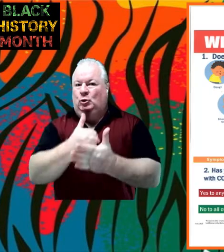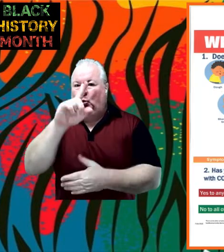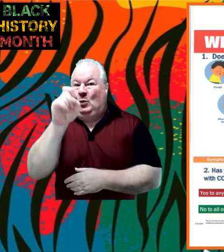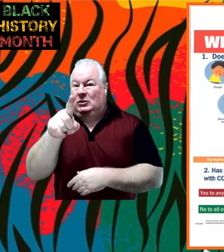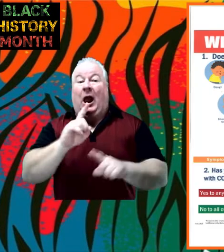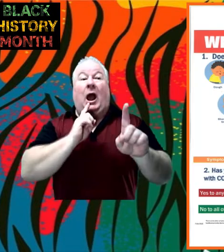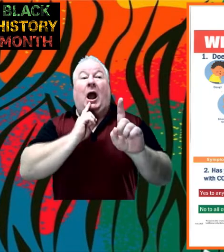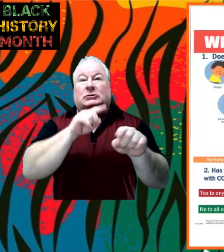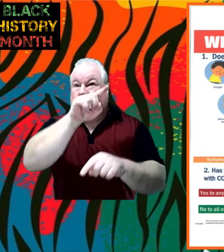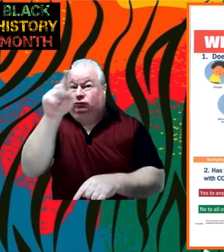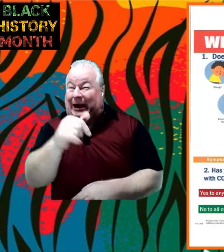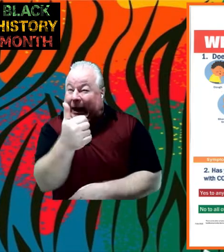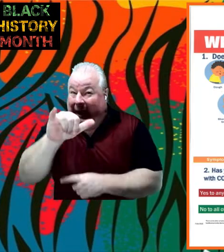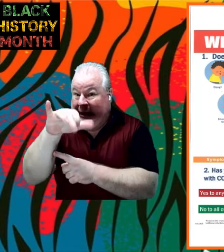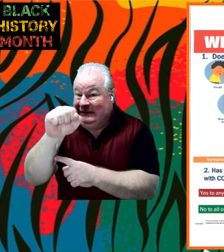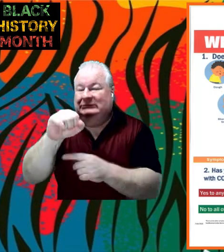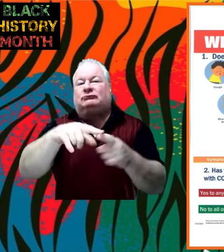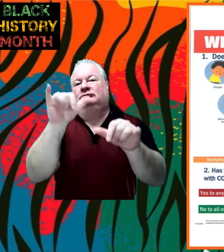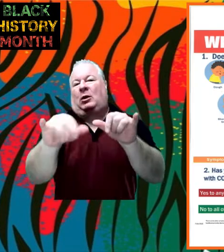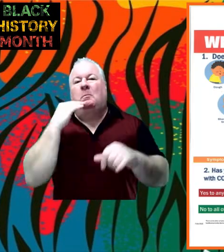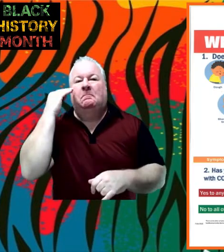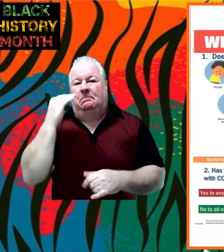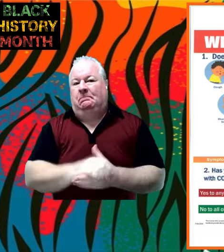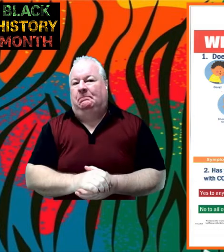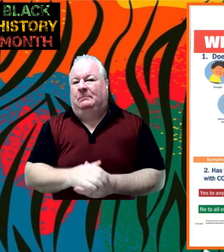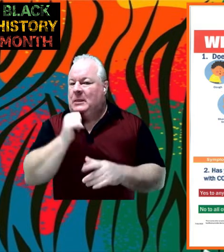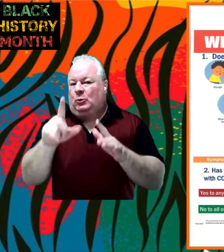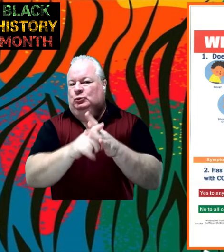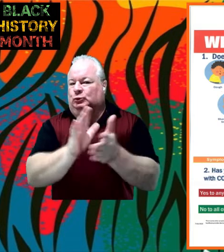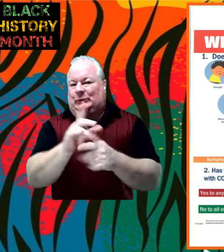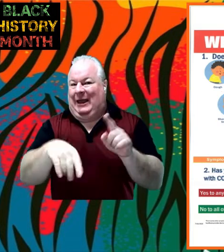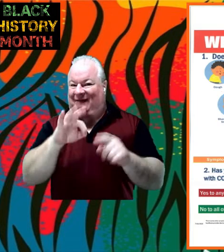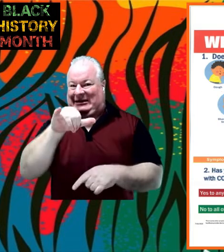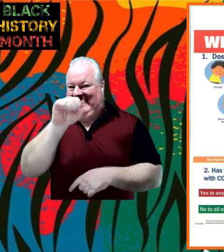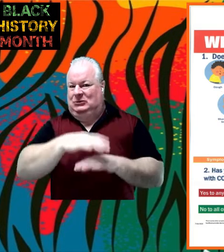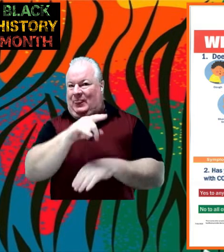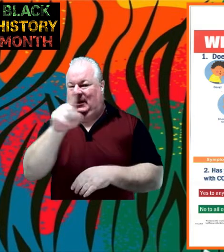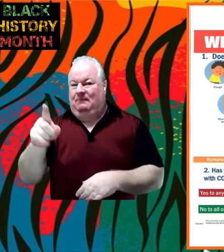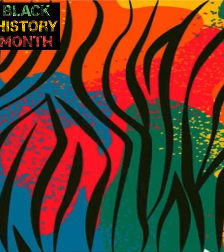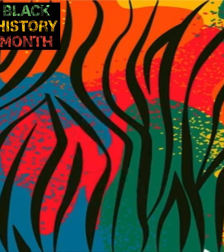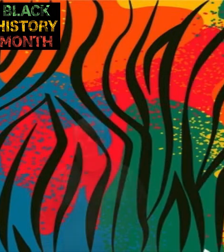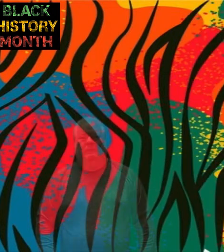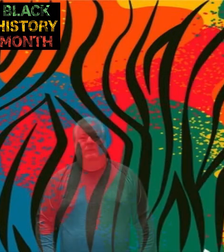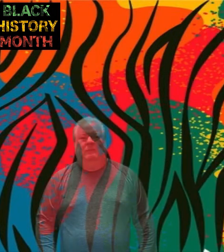new questions to answer before you come to school yes to any of these questions means you please stay home